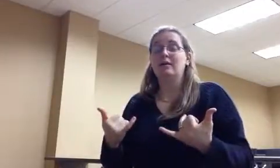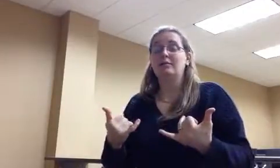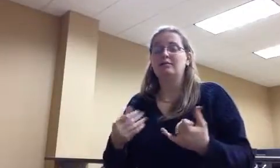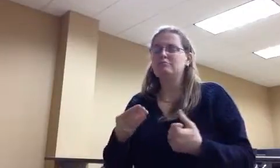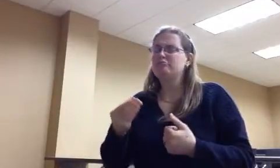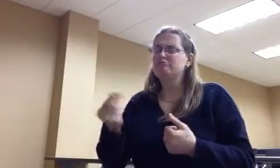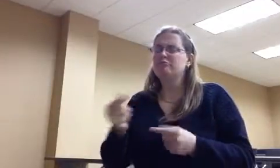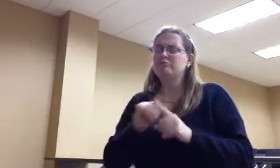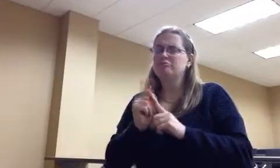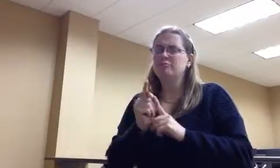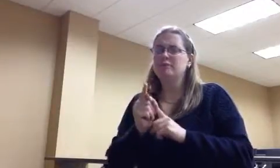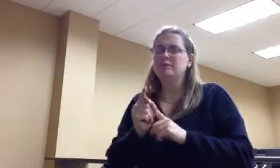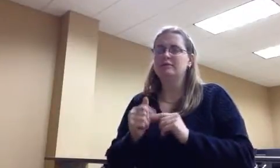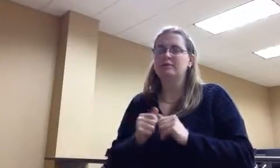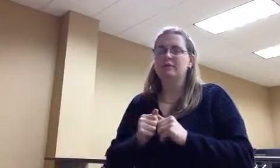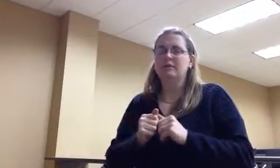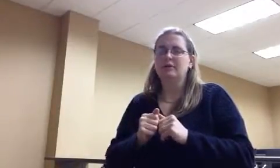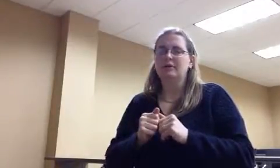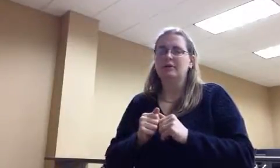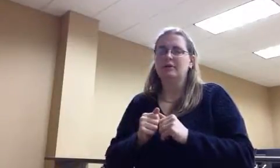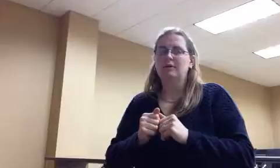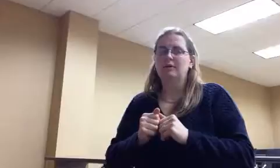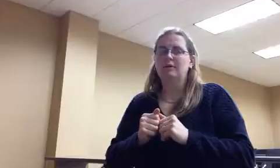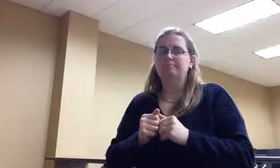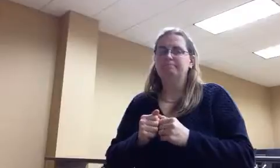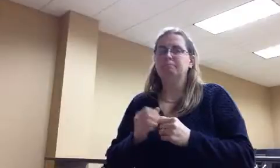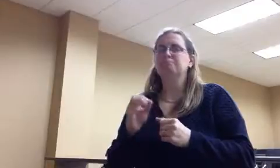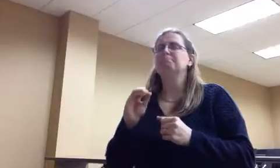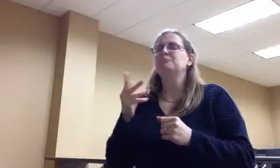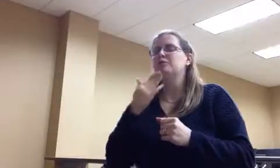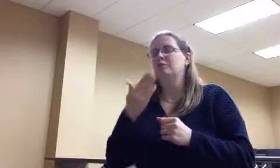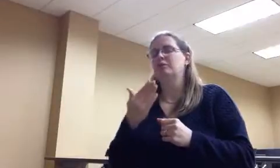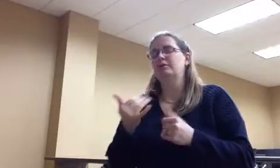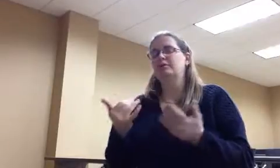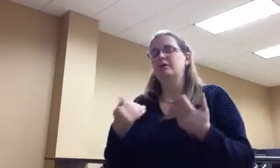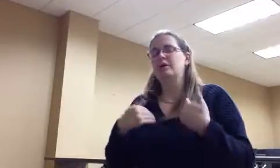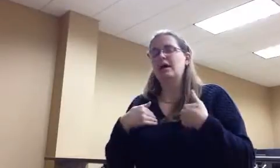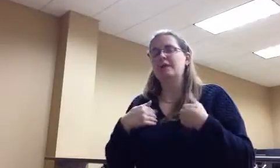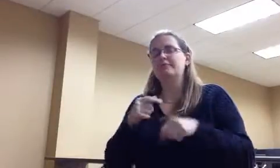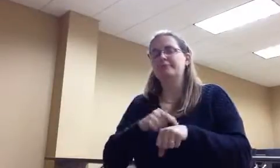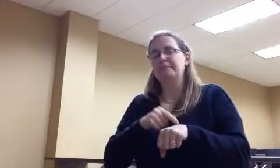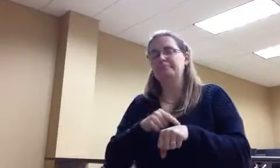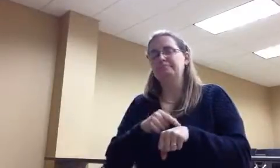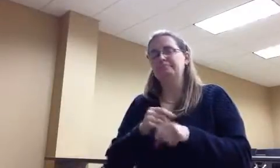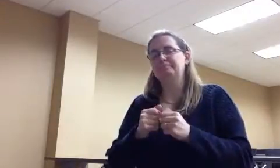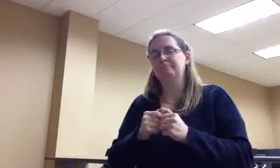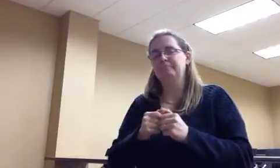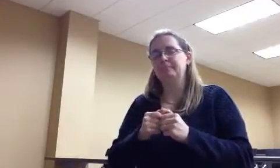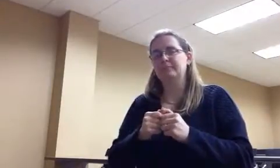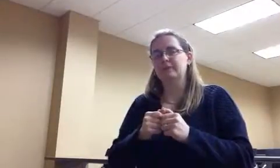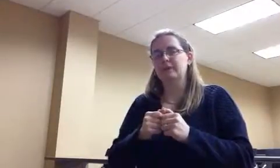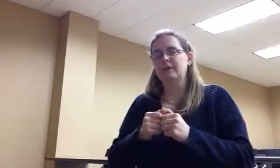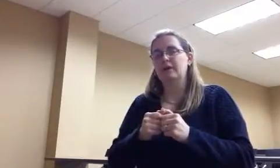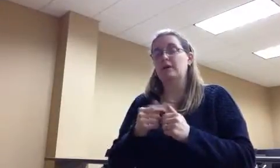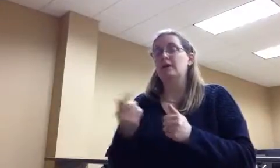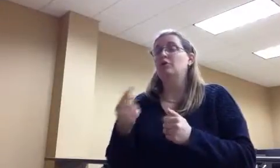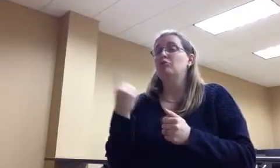class, oh, good, we have some time, is I'm going to tell you a little bit about myself. Now all you really know about me is that I'm a strange